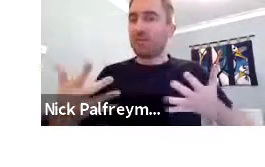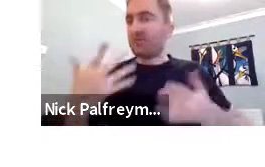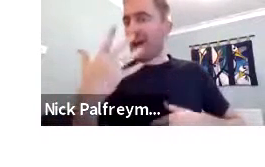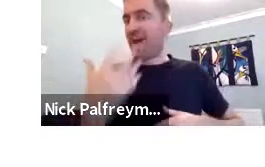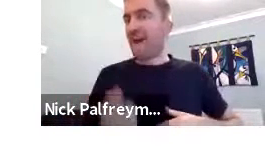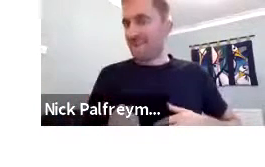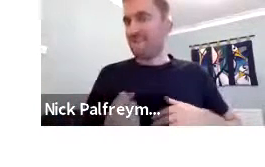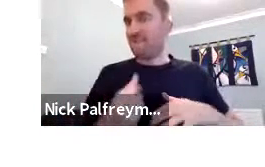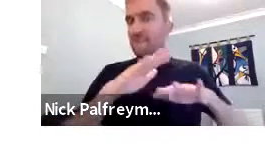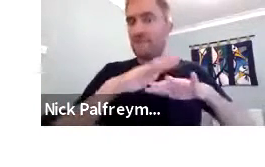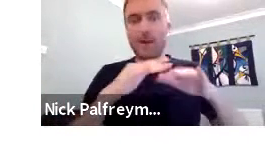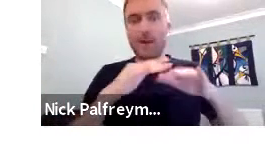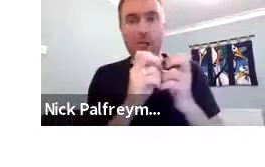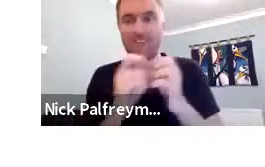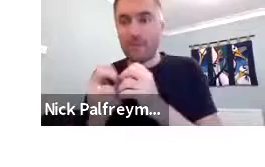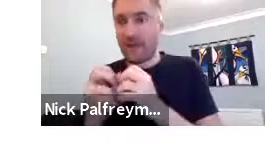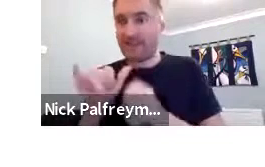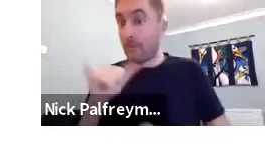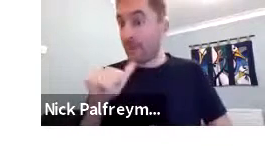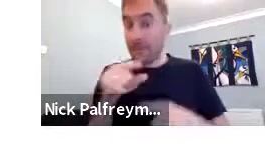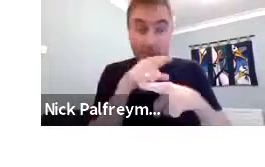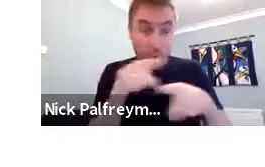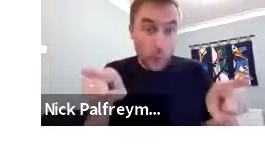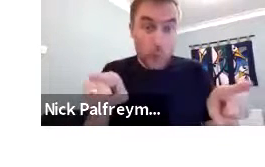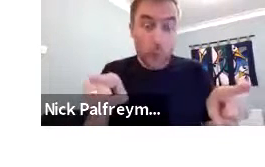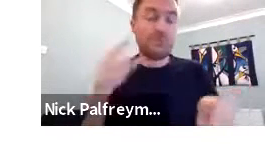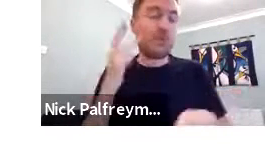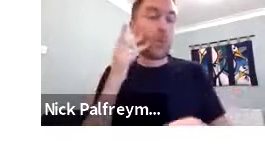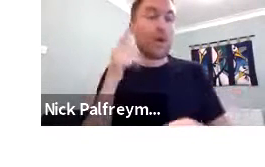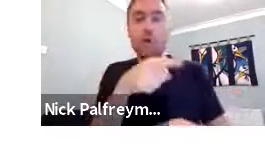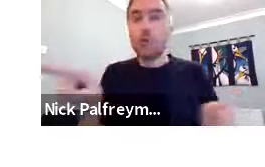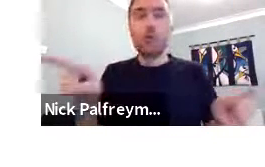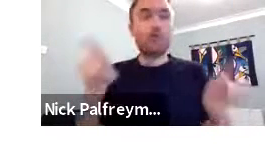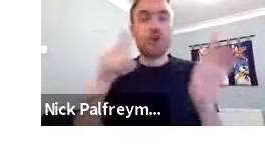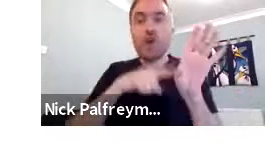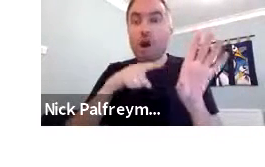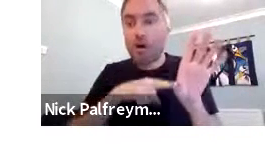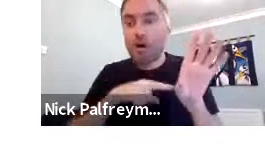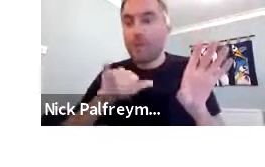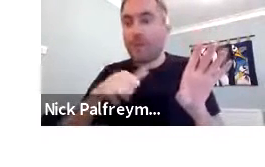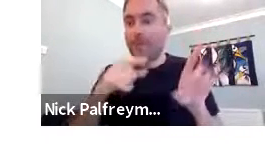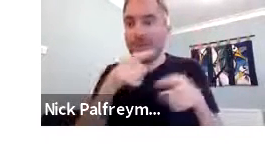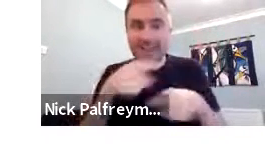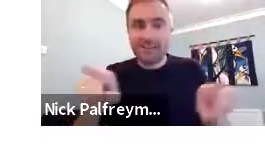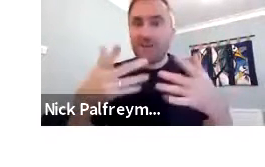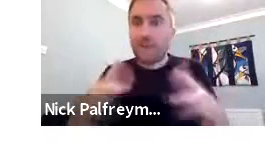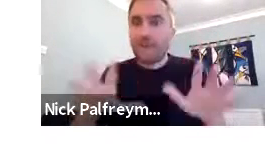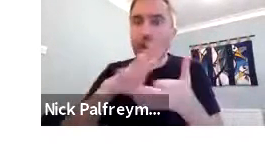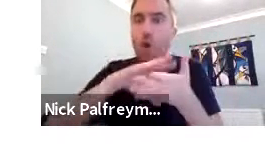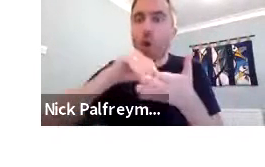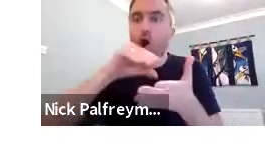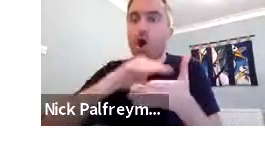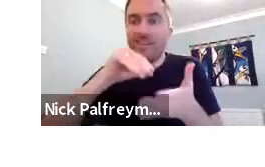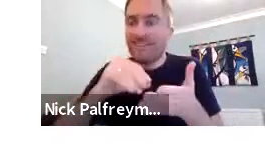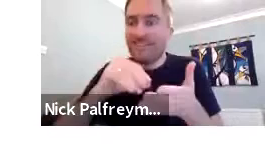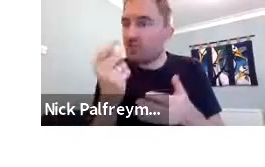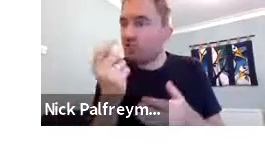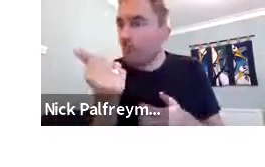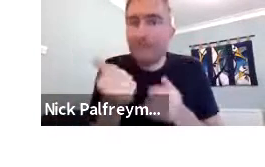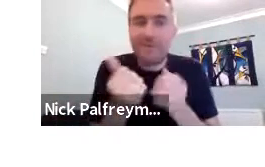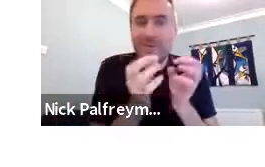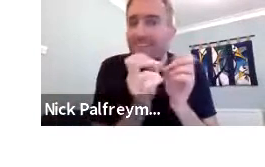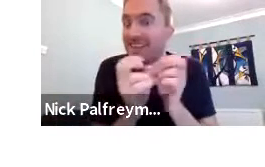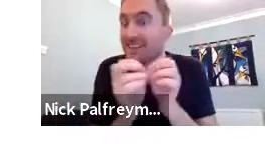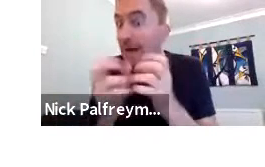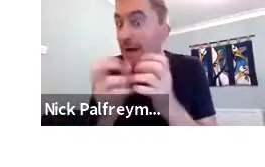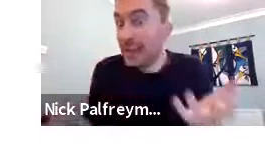Most of the world of sign language has manual alphabets. And maybe you, maybe when you were younger, maybe